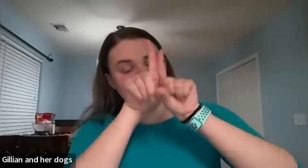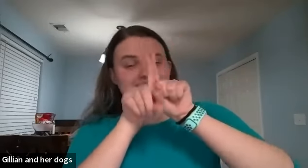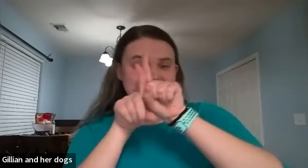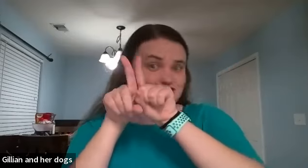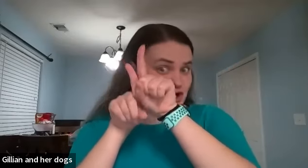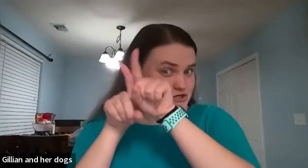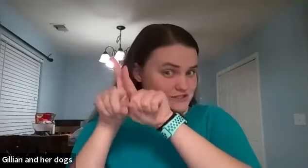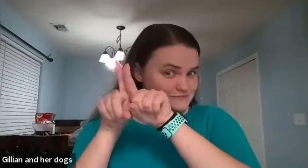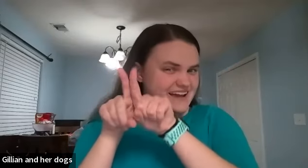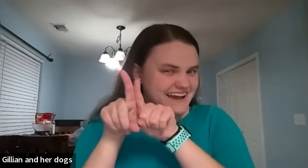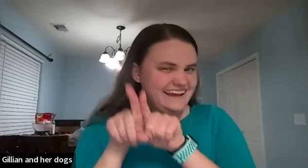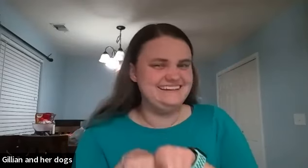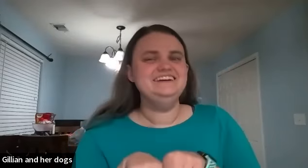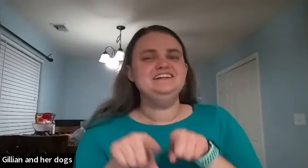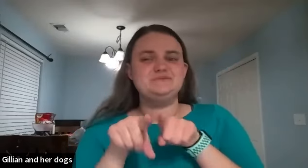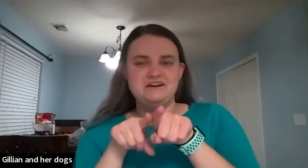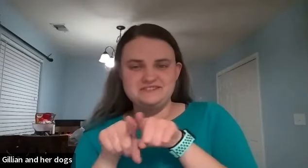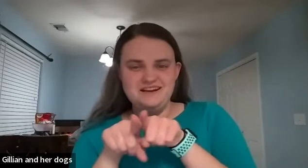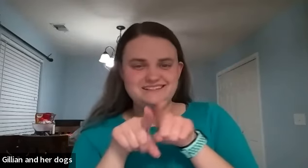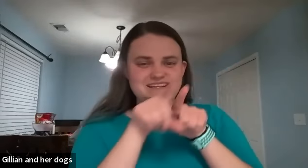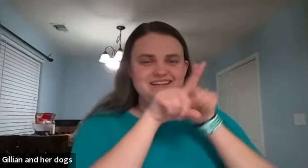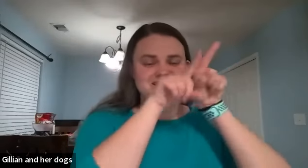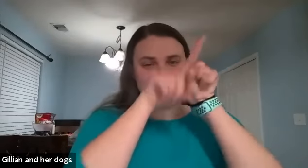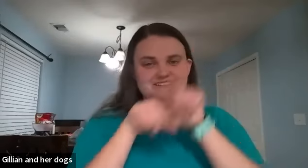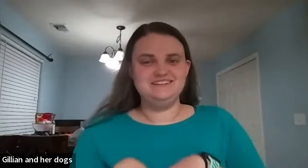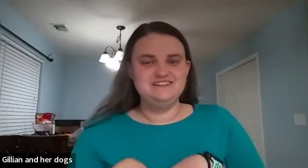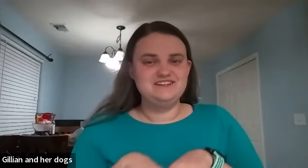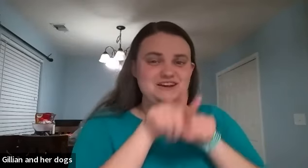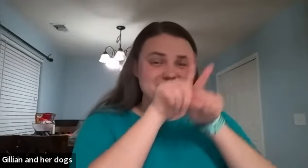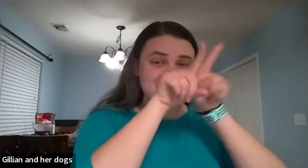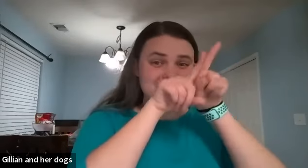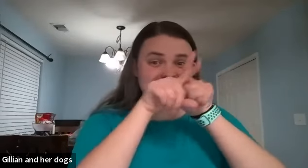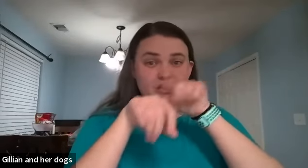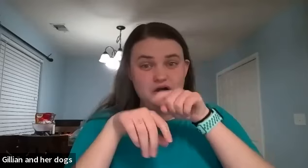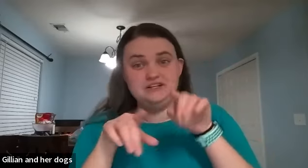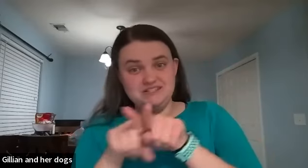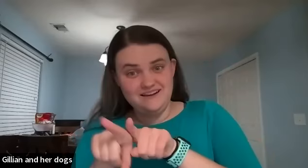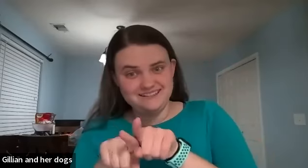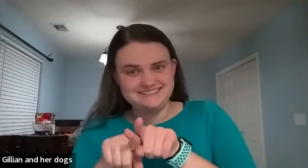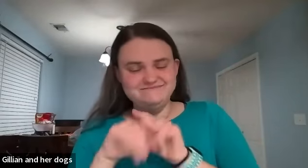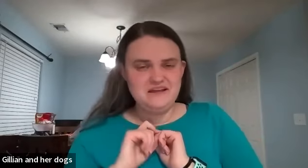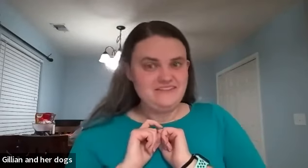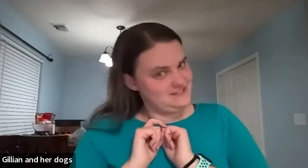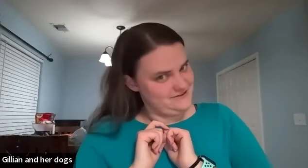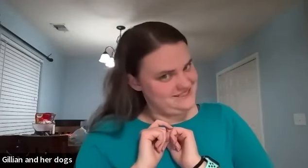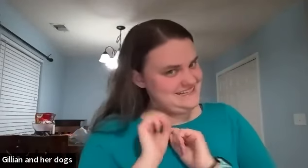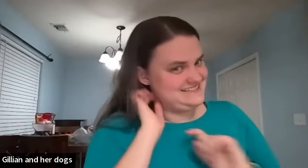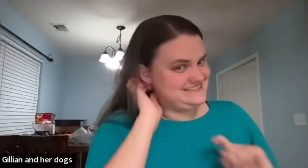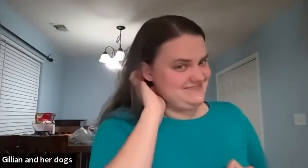and this is stars so we have socks and stars so if you have stars on your socks that's fun sentence to say